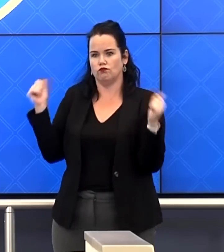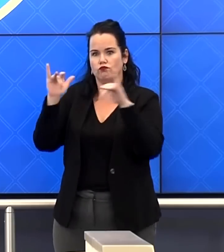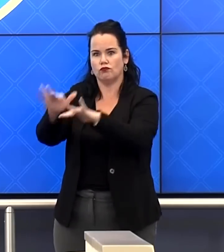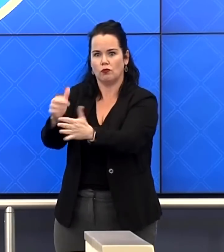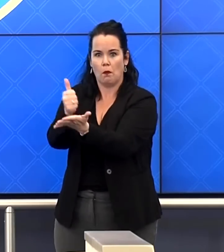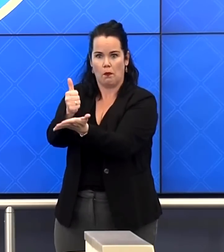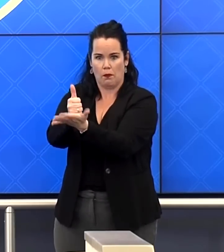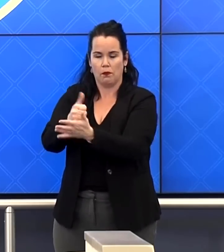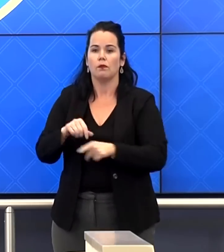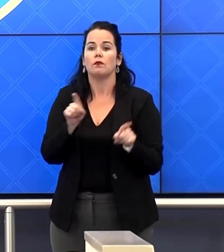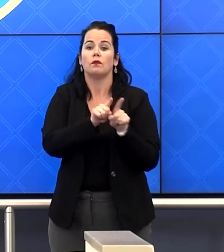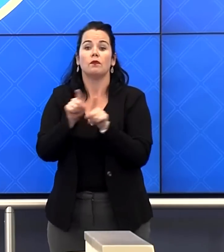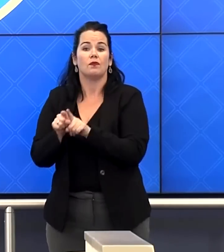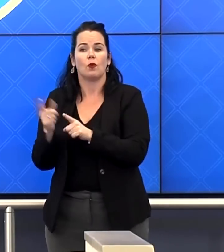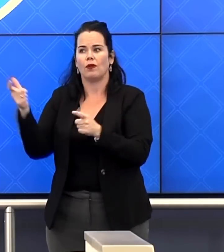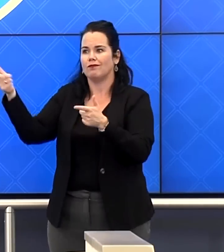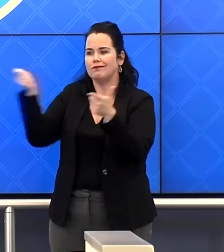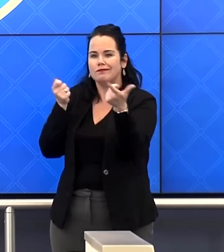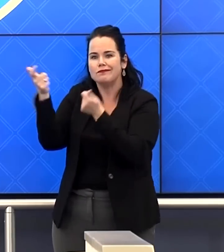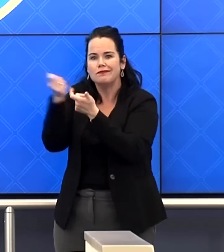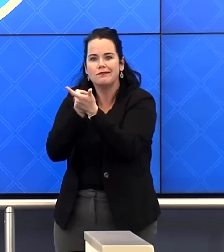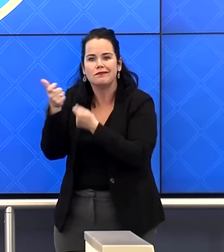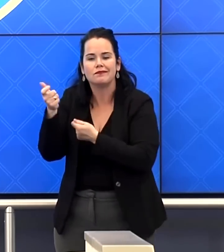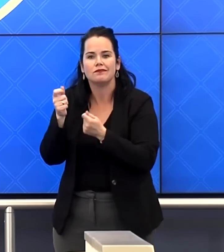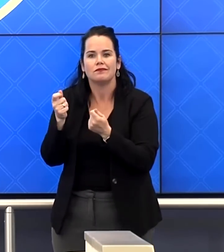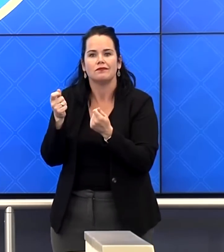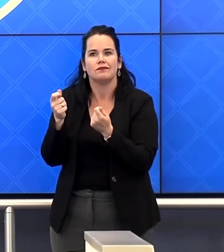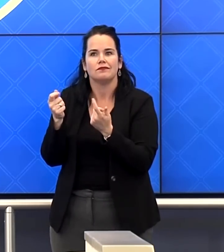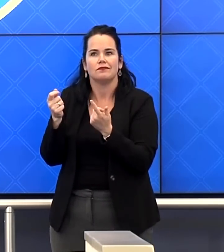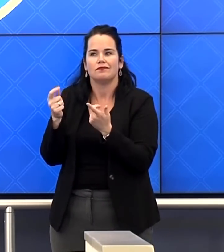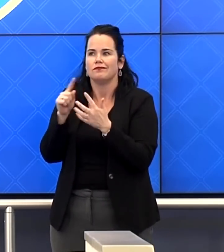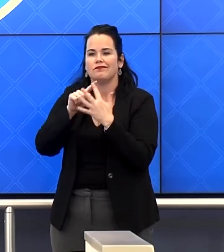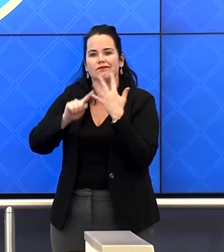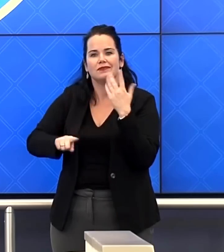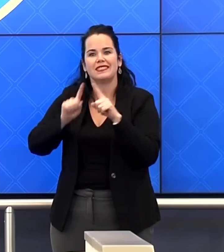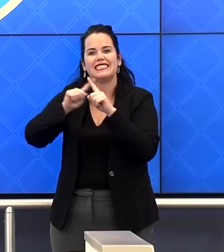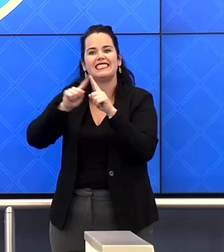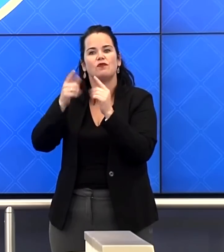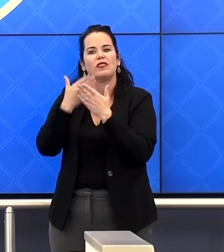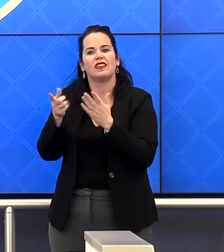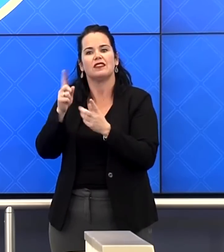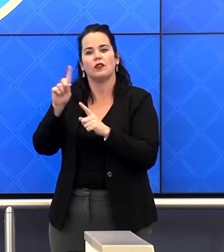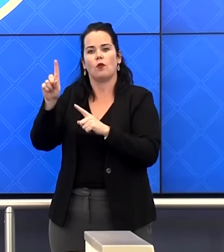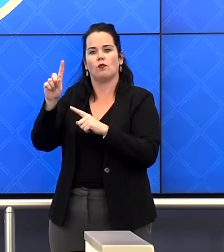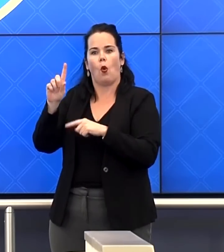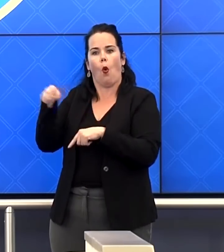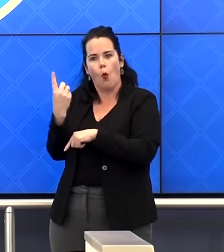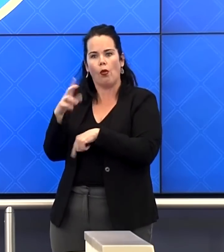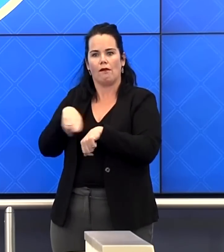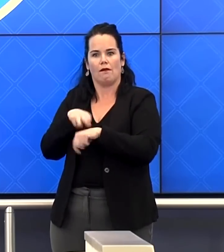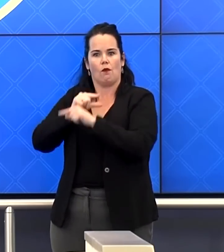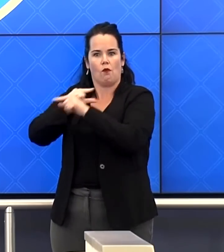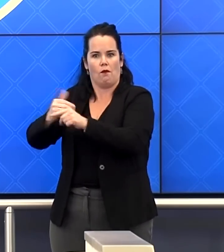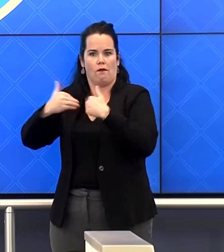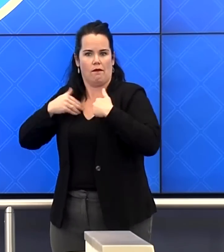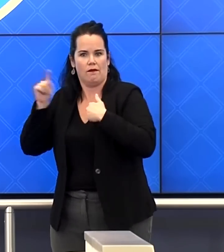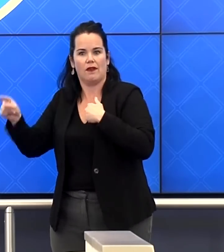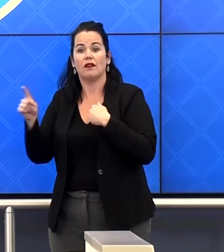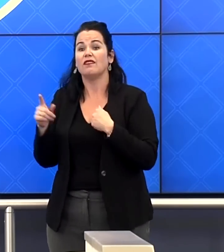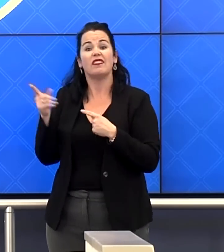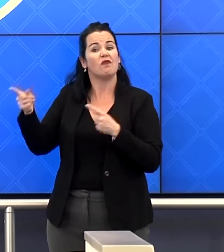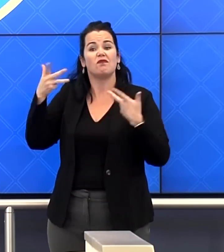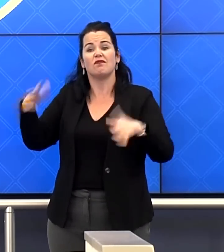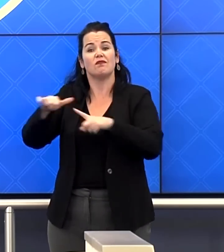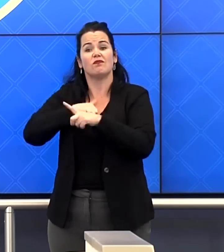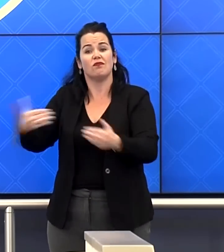also bringing in different capabilities that are unique to the Guard. They've got training for crises